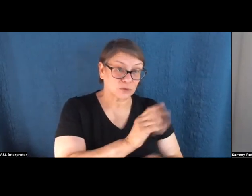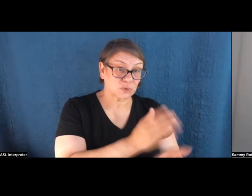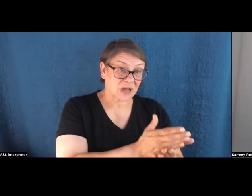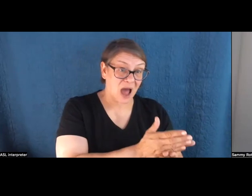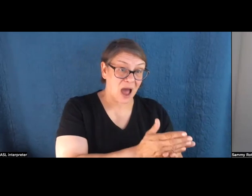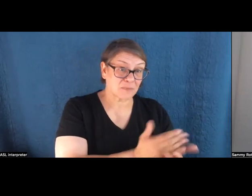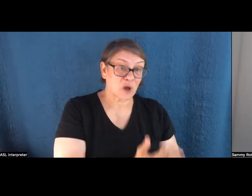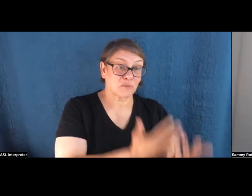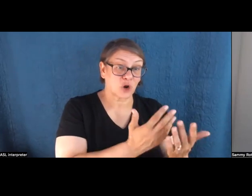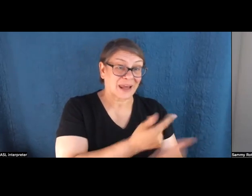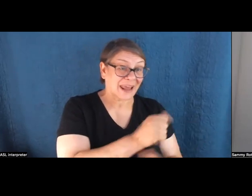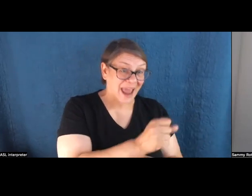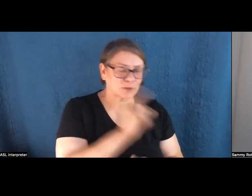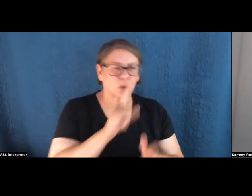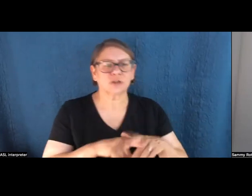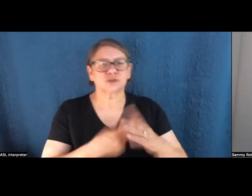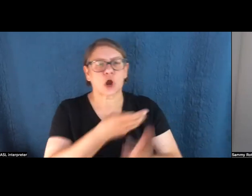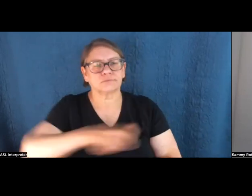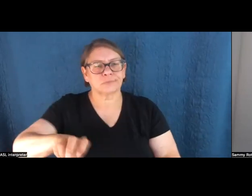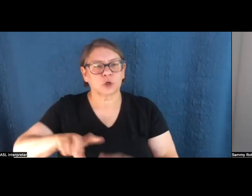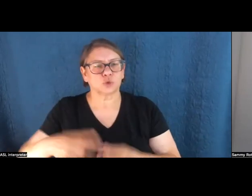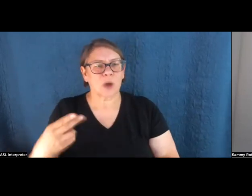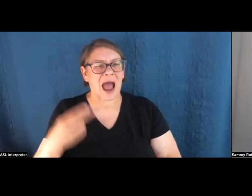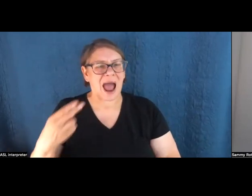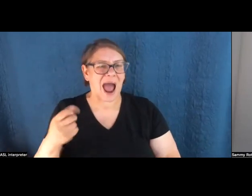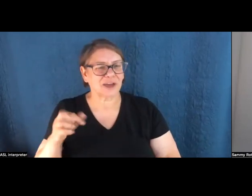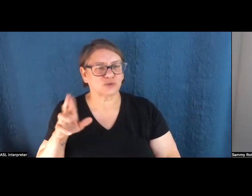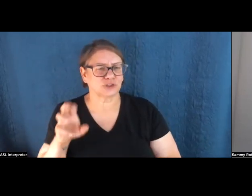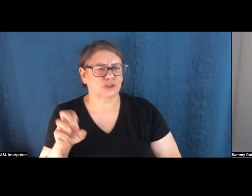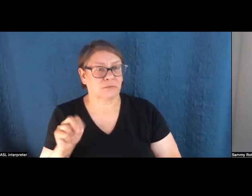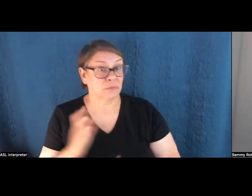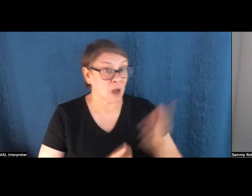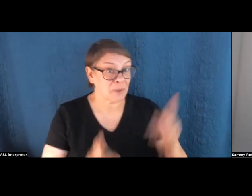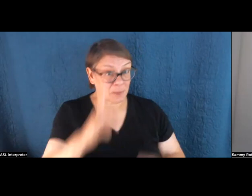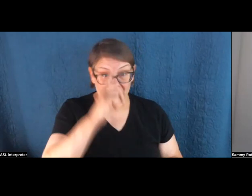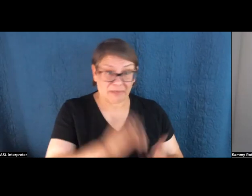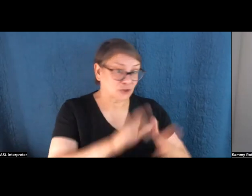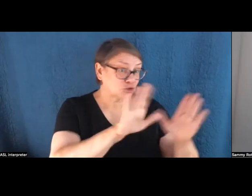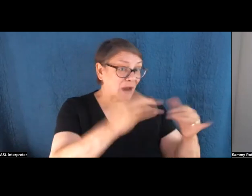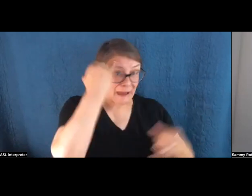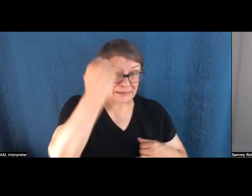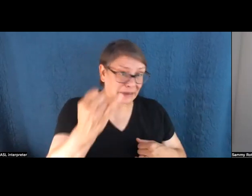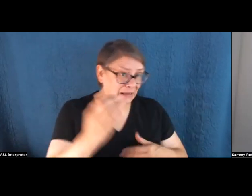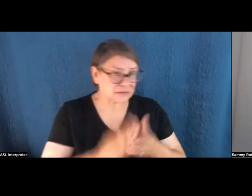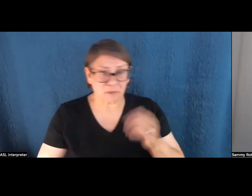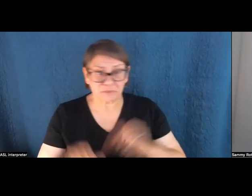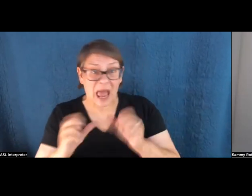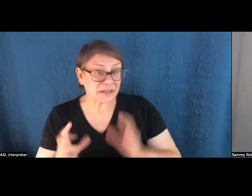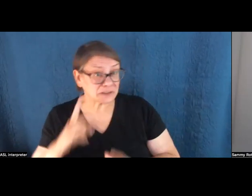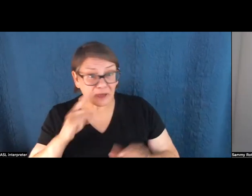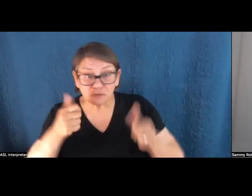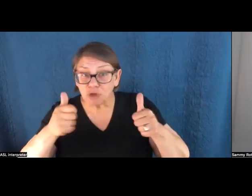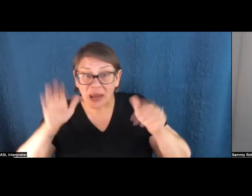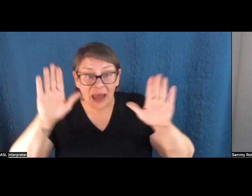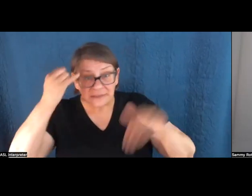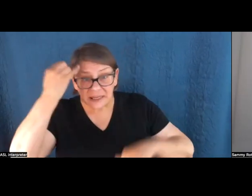hydrogen at these facilities instead. And some climate activists think that's a great idea. And some scientists think it's a great idea. And, you know,